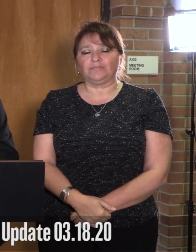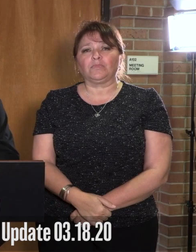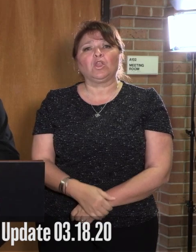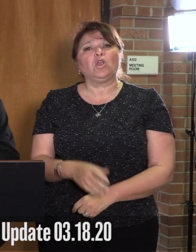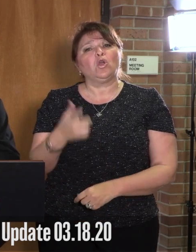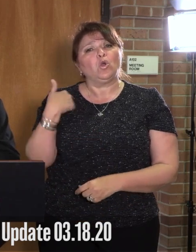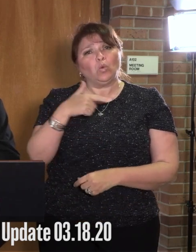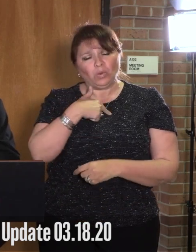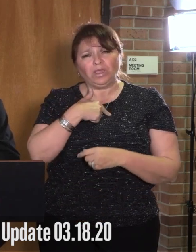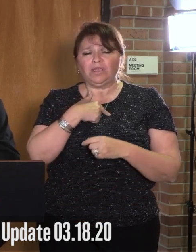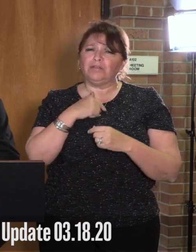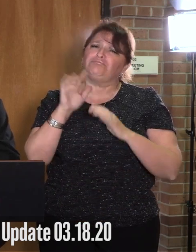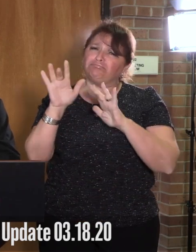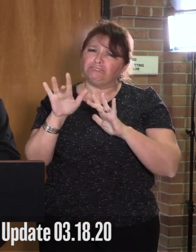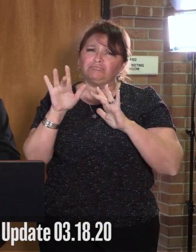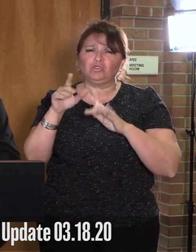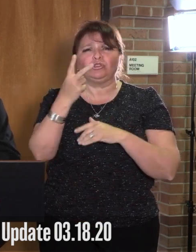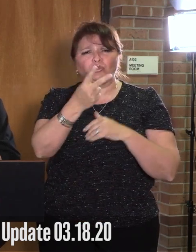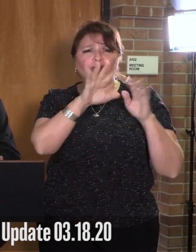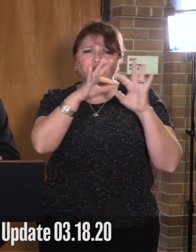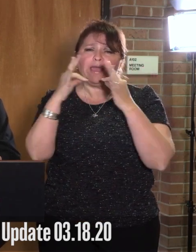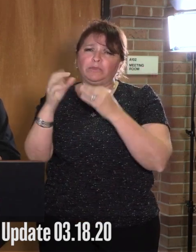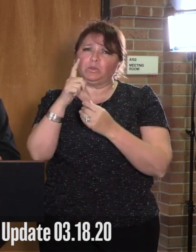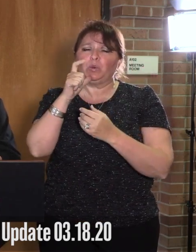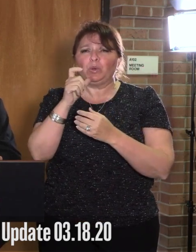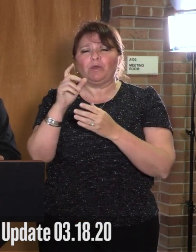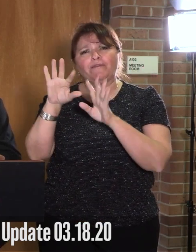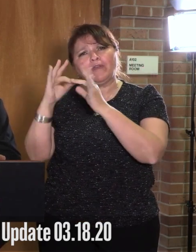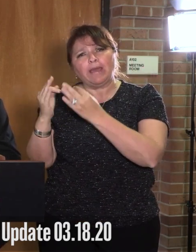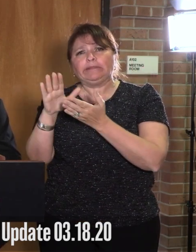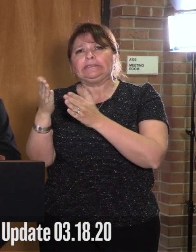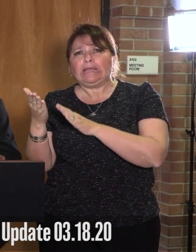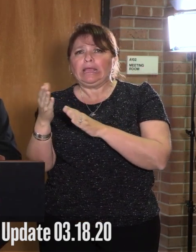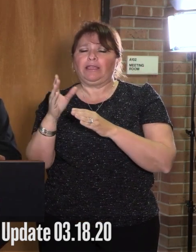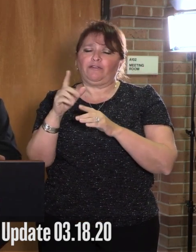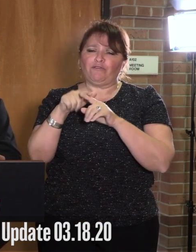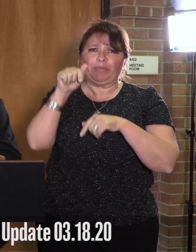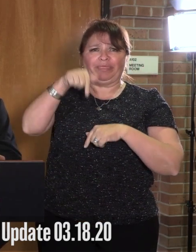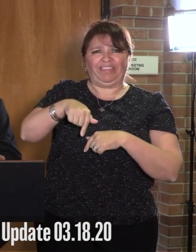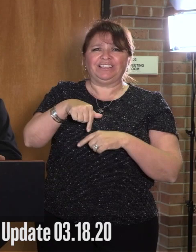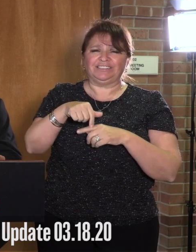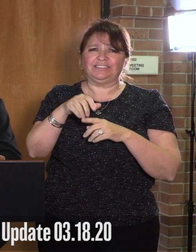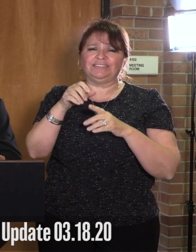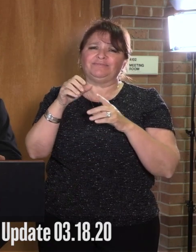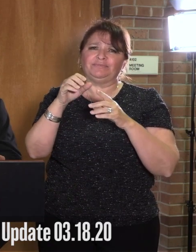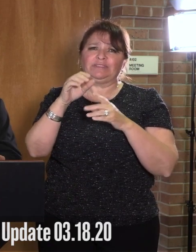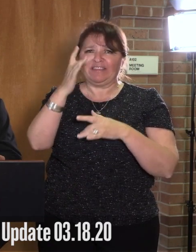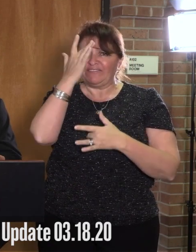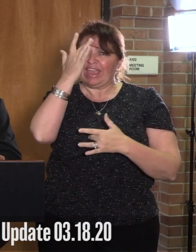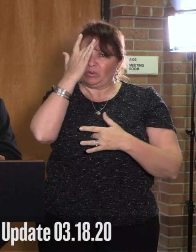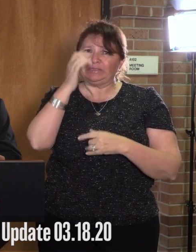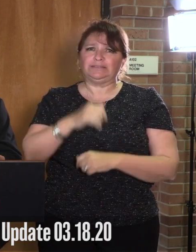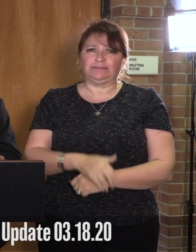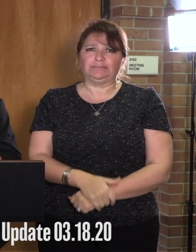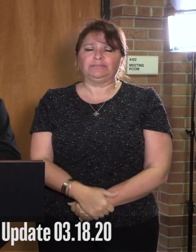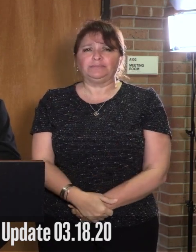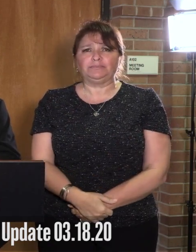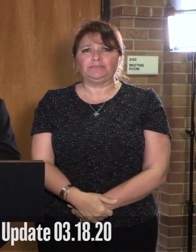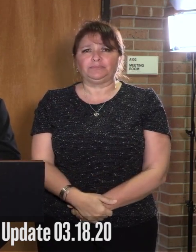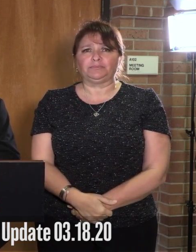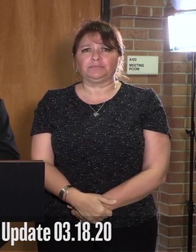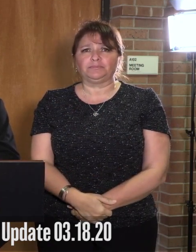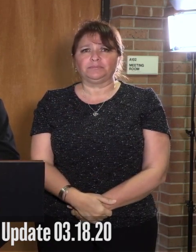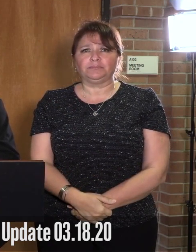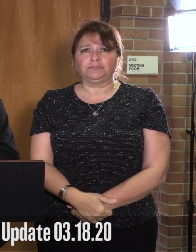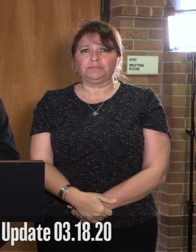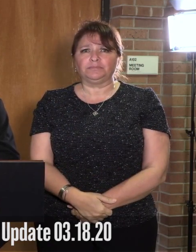We are sending our condolences to the two families who lost loved ones from this virus. Mandamos nuestras condolencias a las familias que pidieron